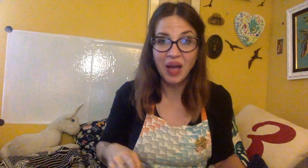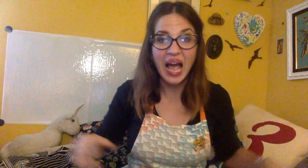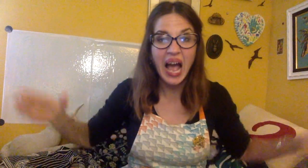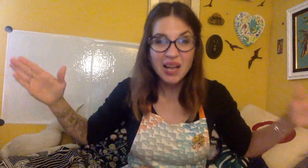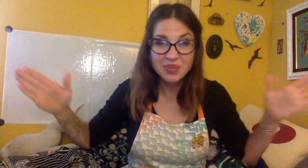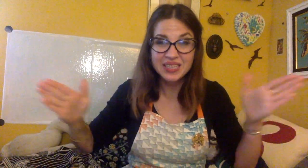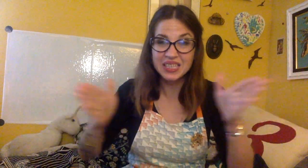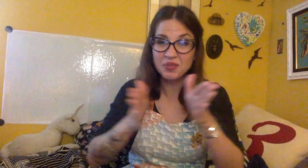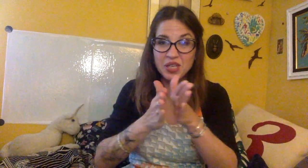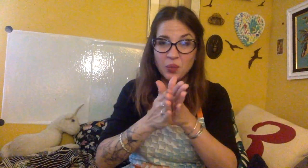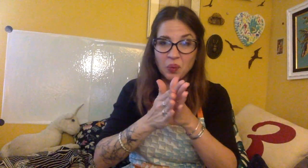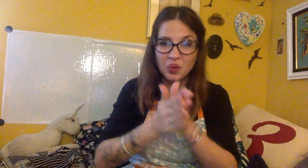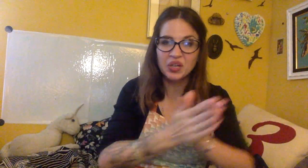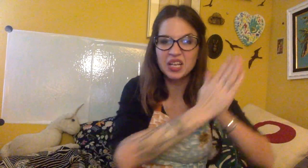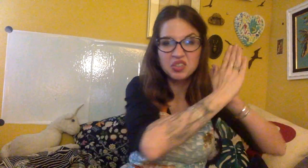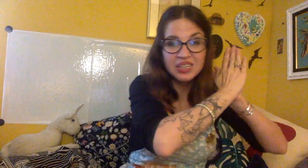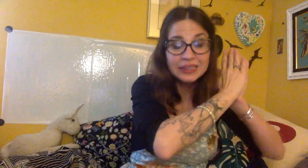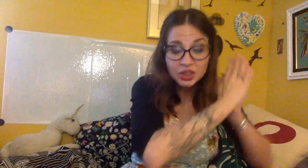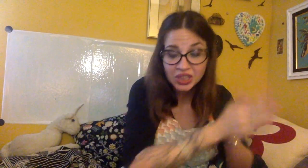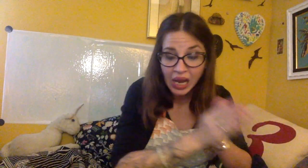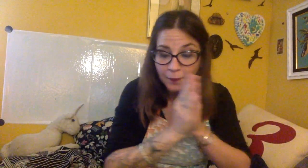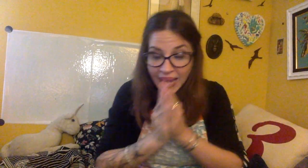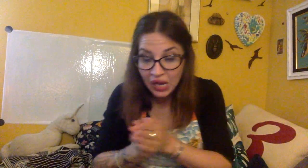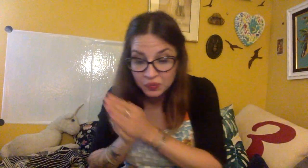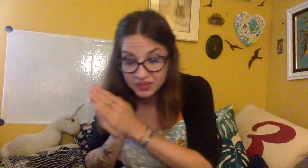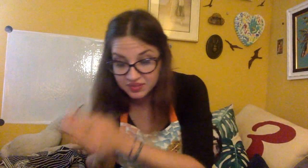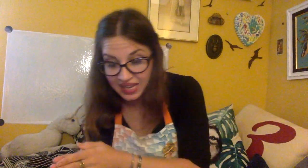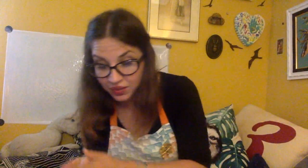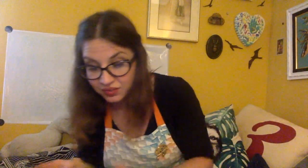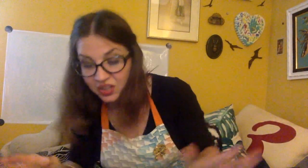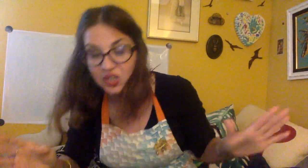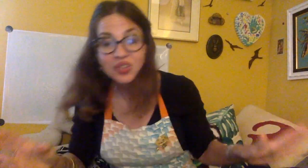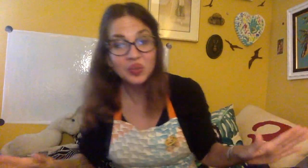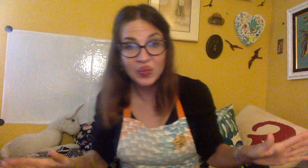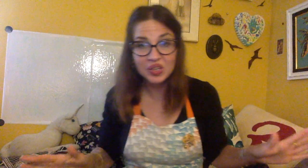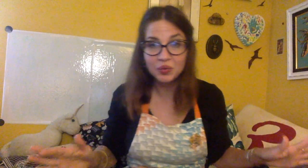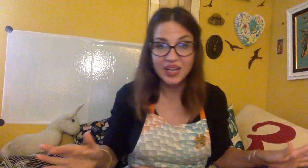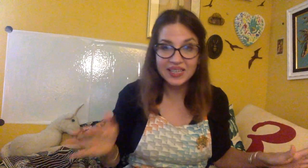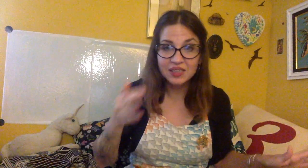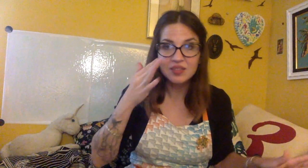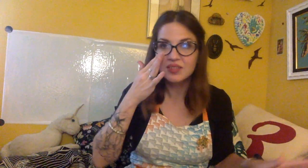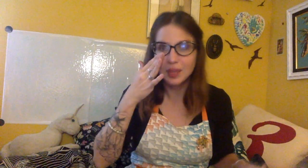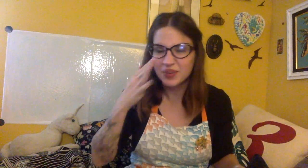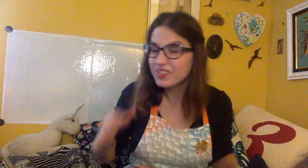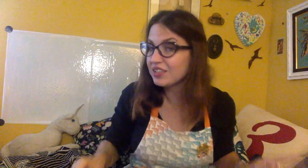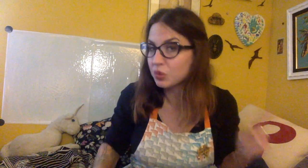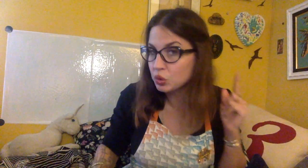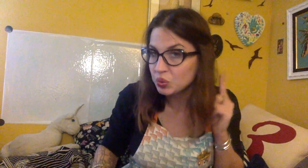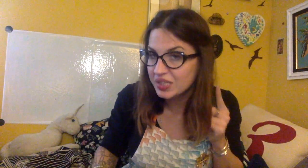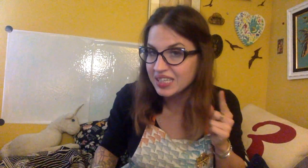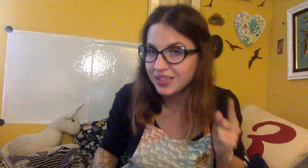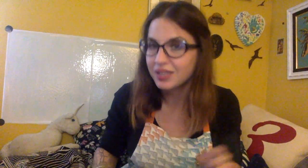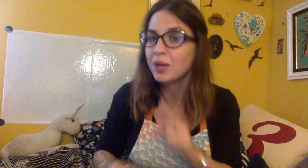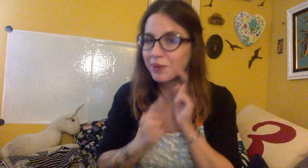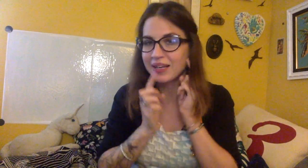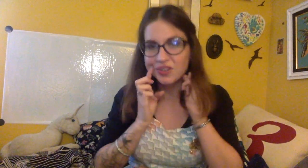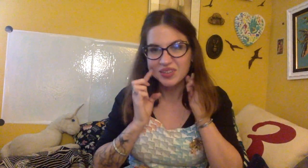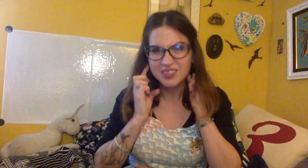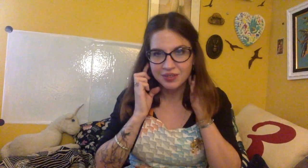I'm going to give you a word and you're going to chop out the sounds. Do you think you're ready? Some of these are tricky. But I know that since